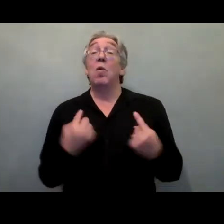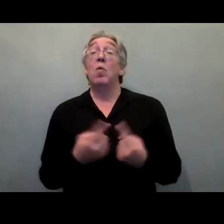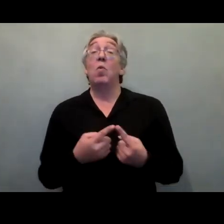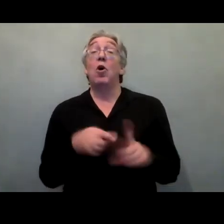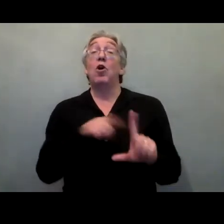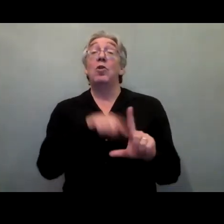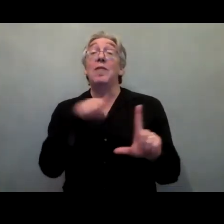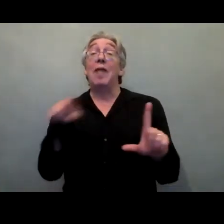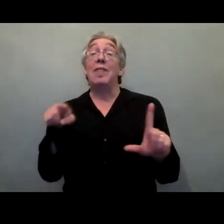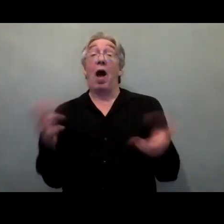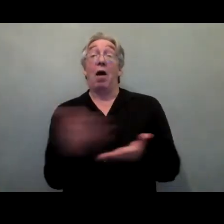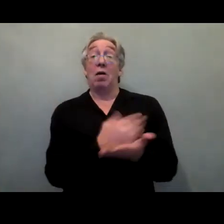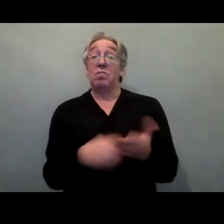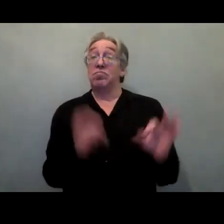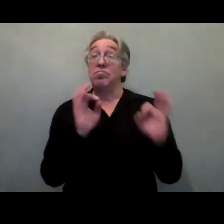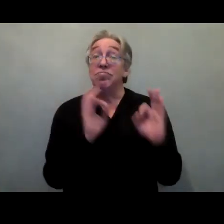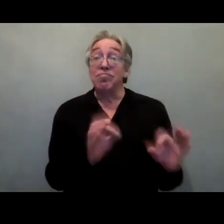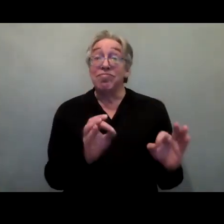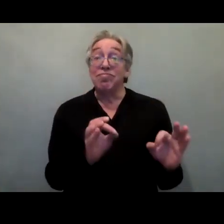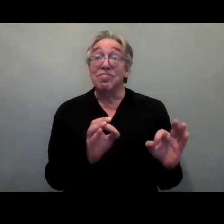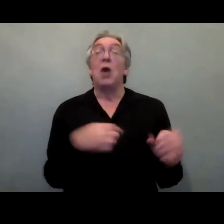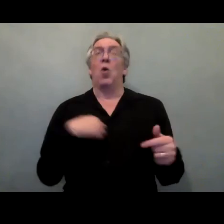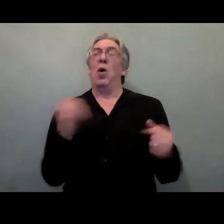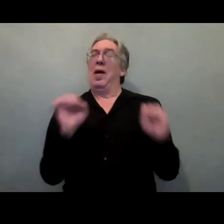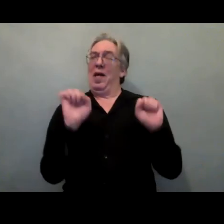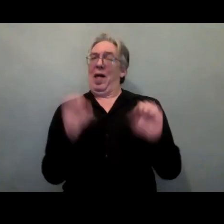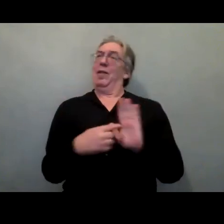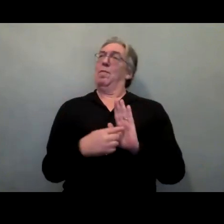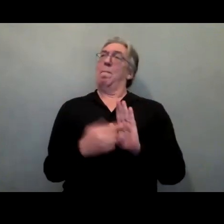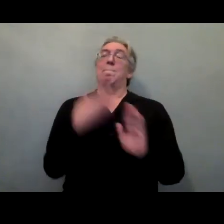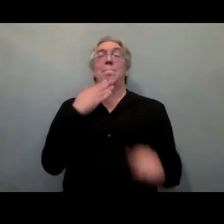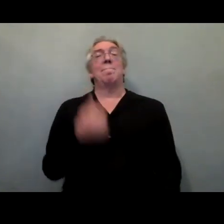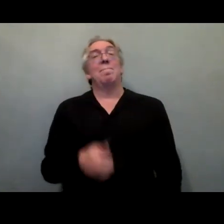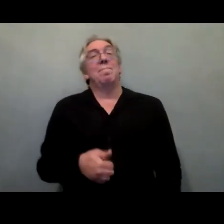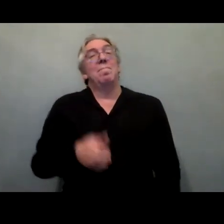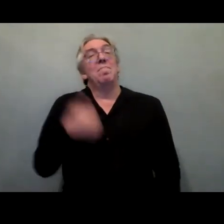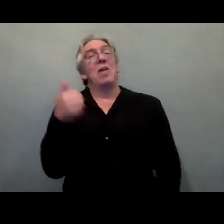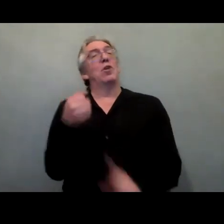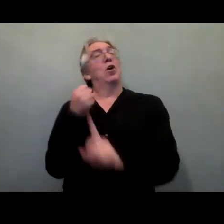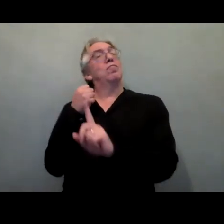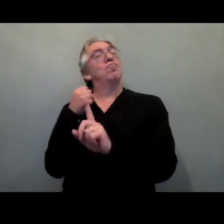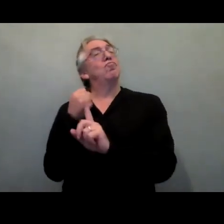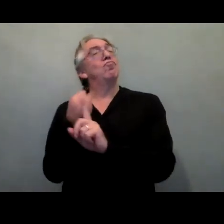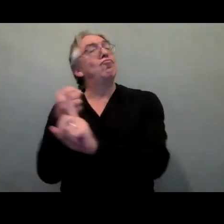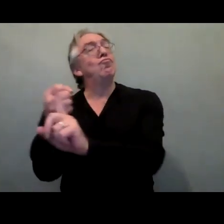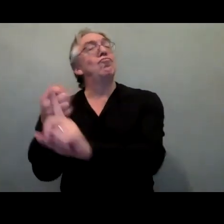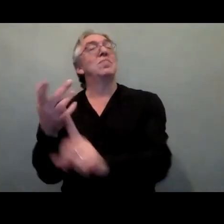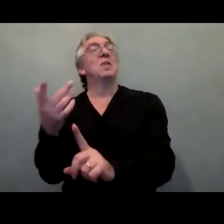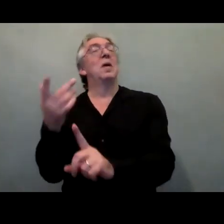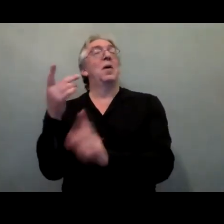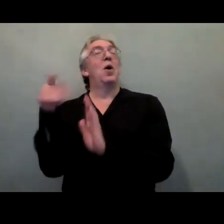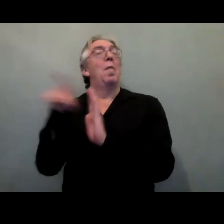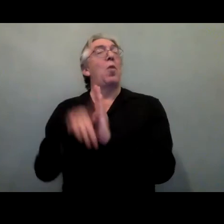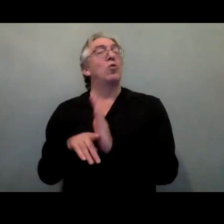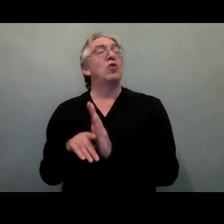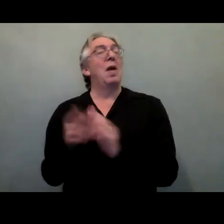is better quality and better aligned to needs. So we must